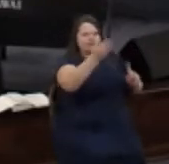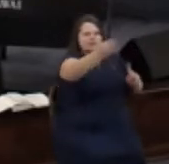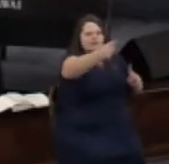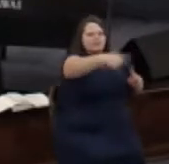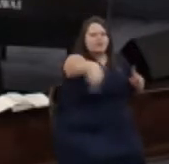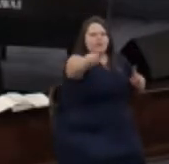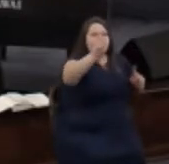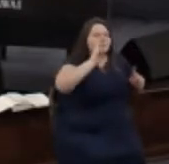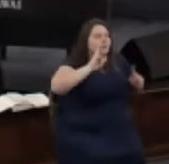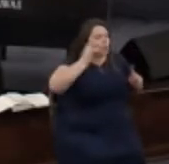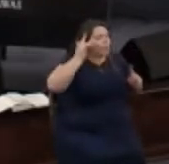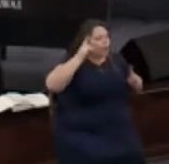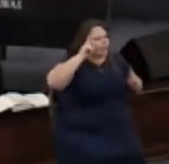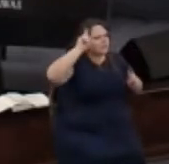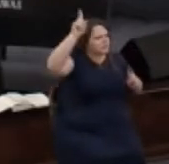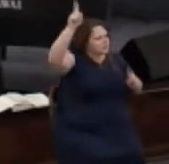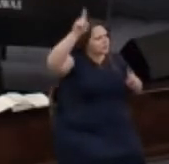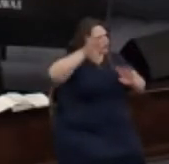for them